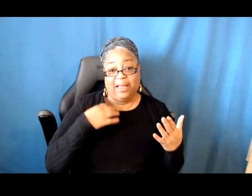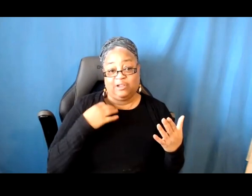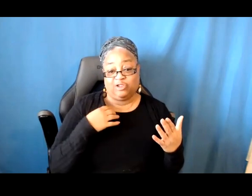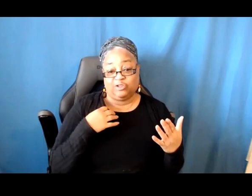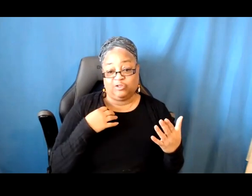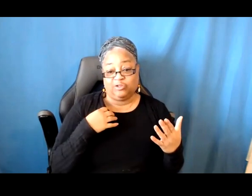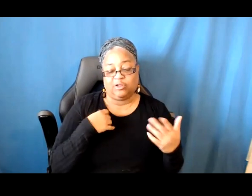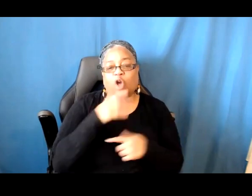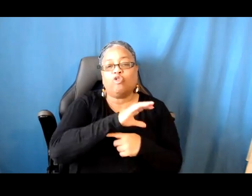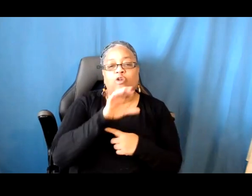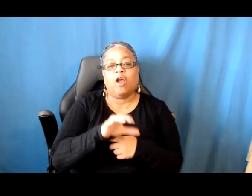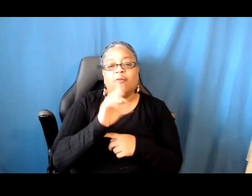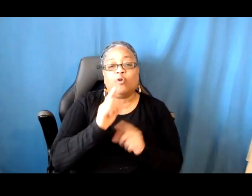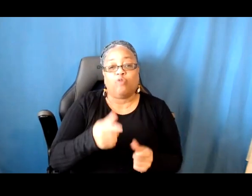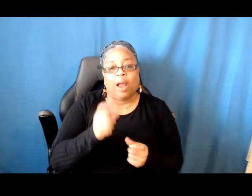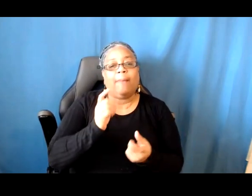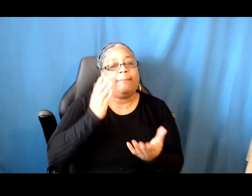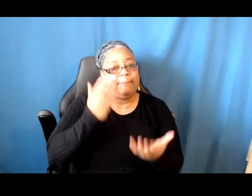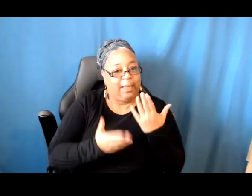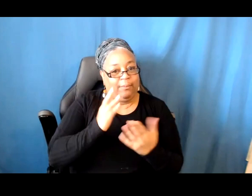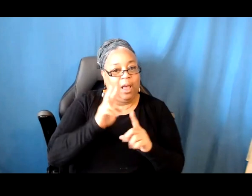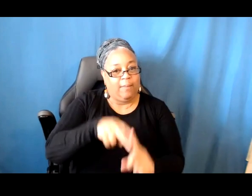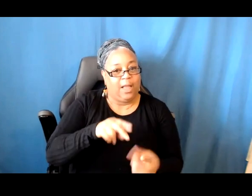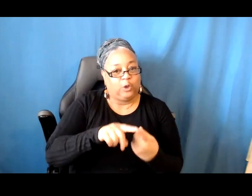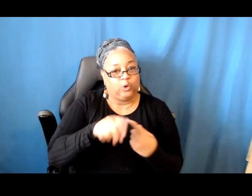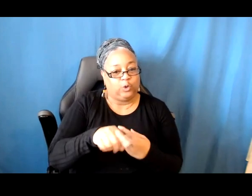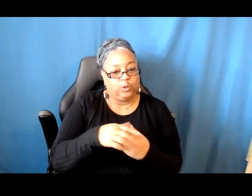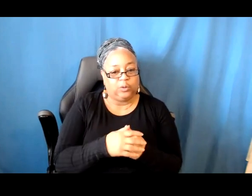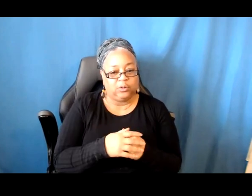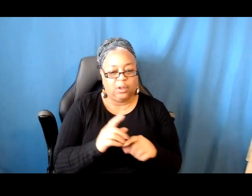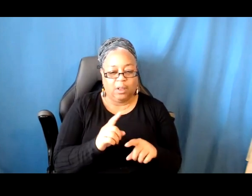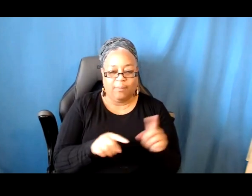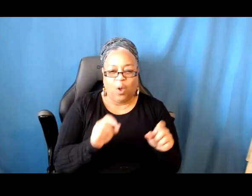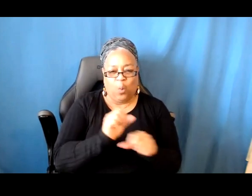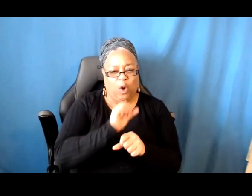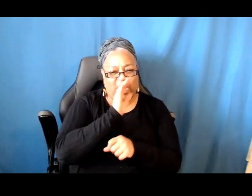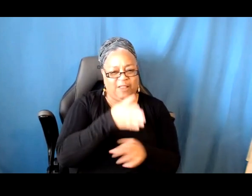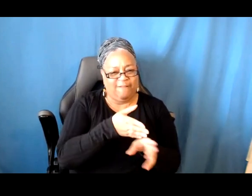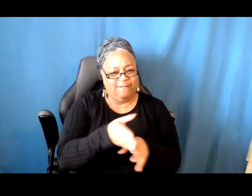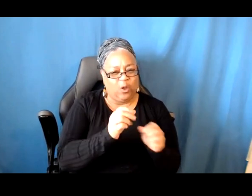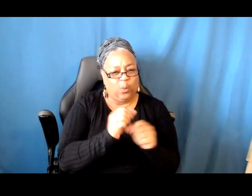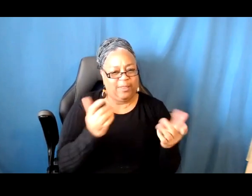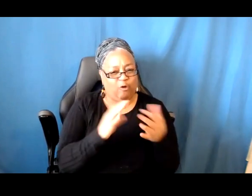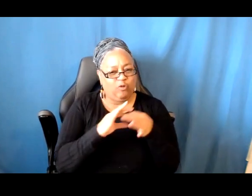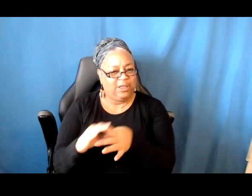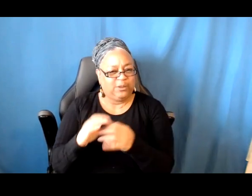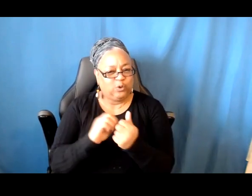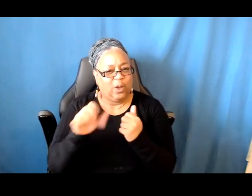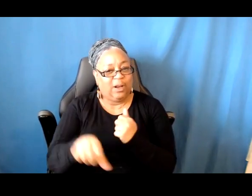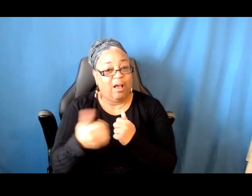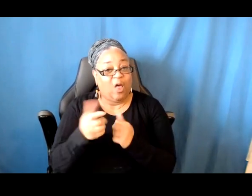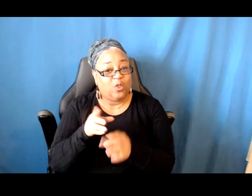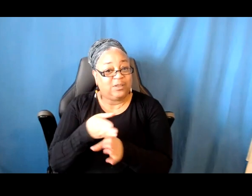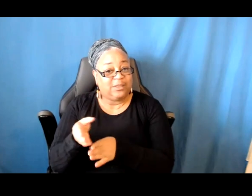If you're someone who's working within these fields, though, with no relationship to any of the disciplines we do fund, and it's unlikely that your project will be